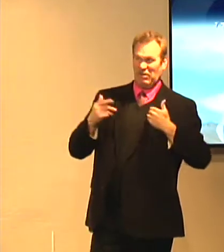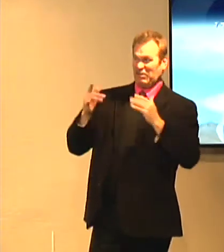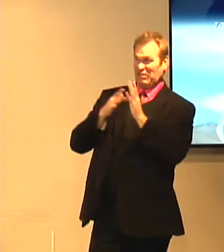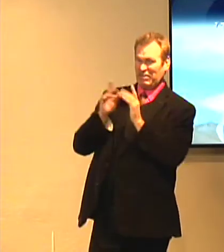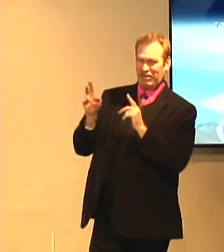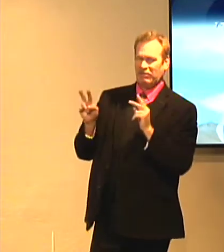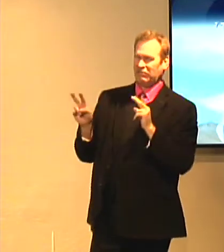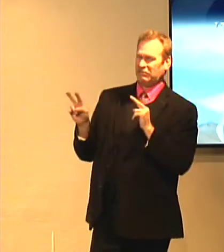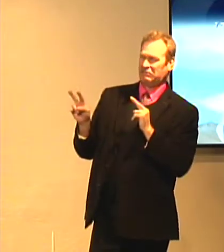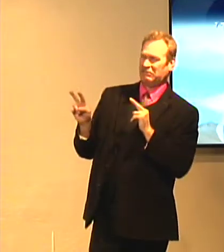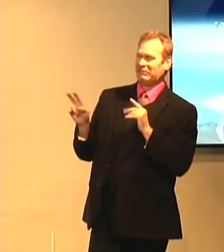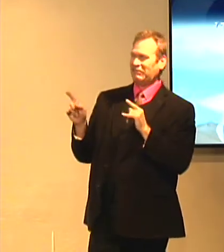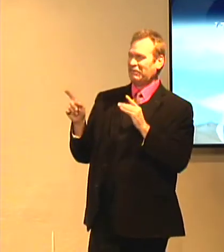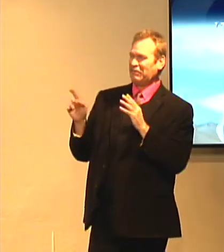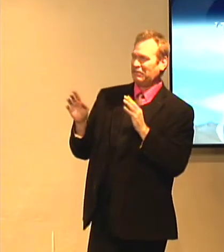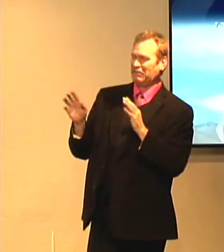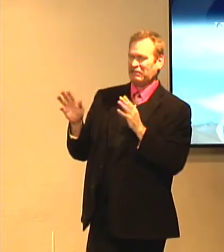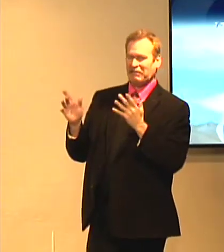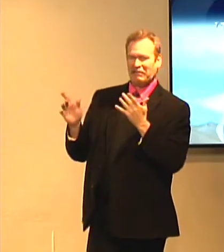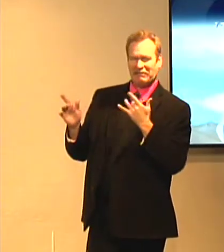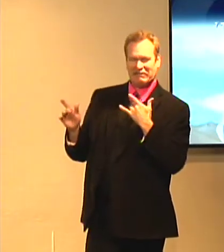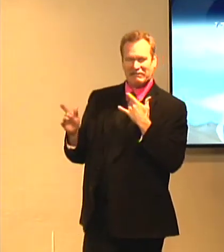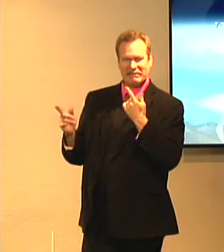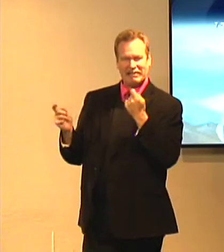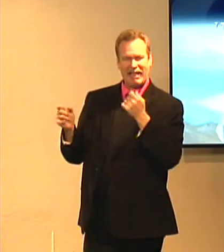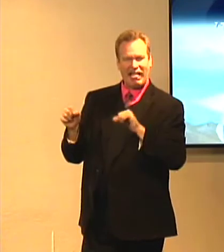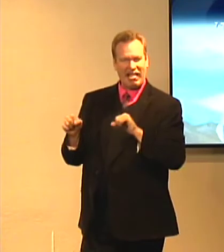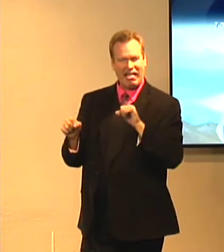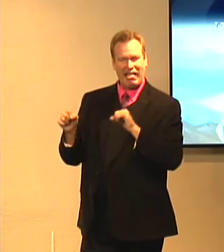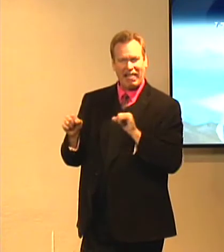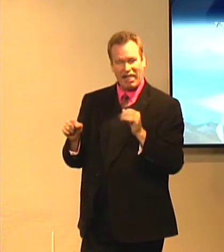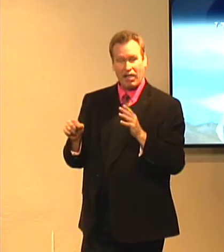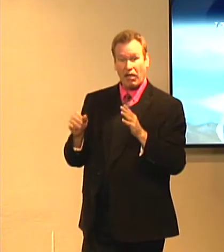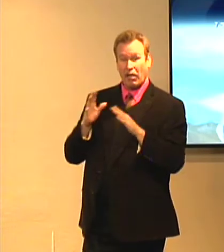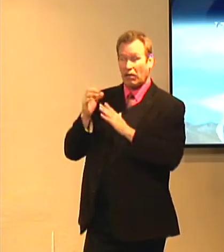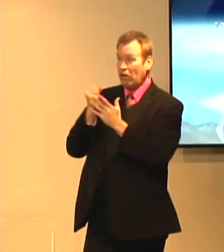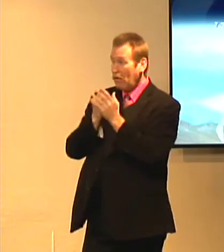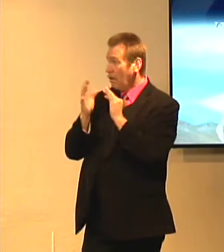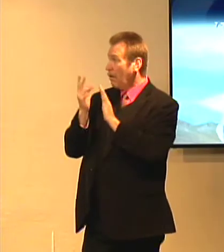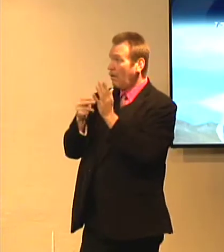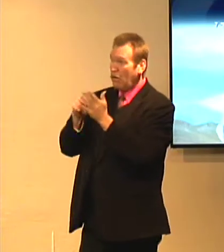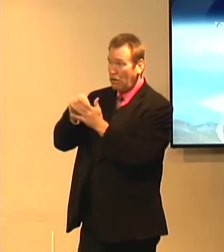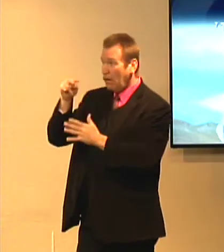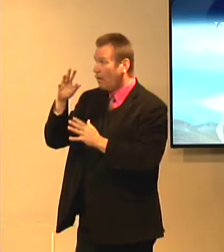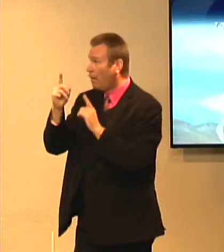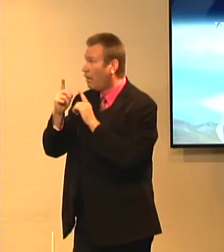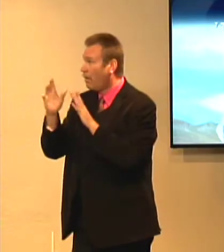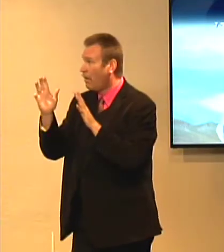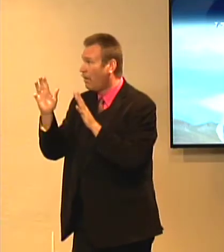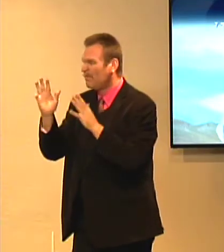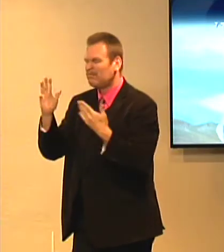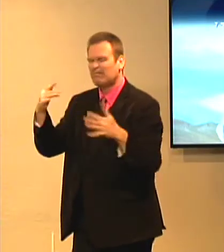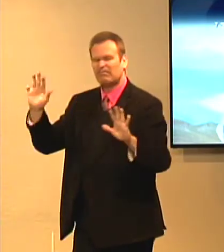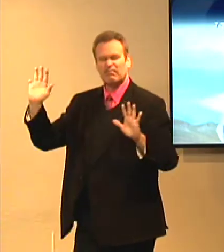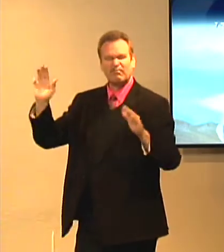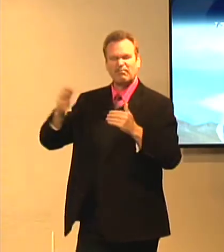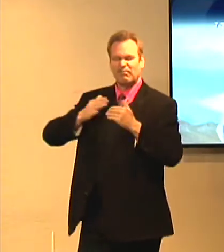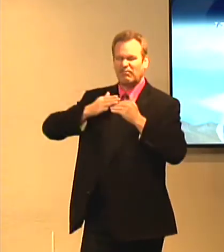When he was younger, he wasn't certain about accepting Jesus. But after the crucifixion, that was it for